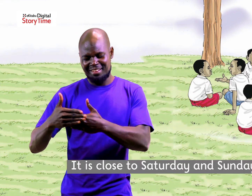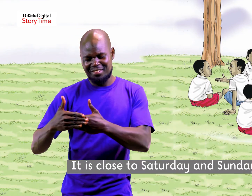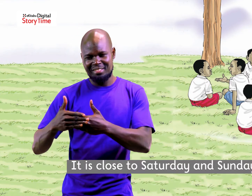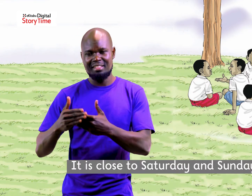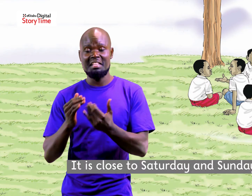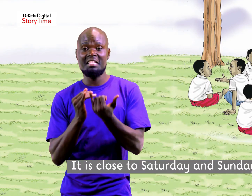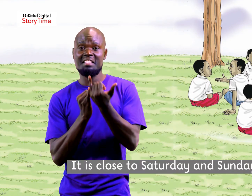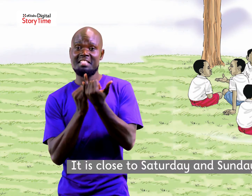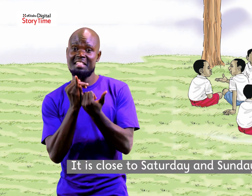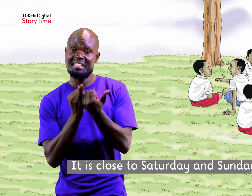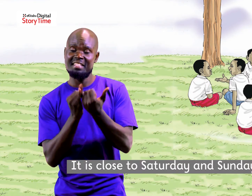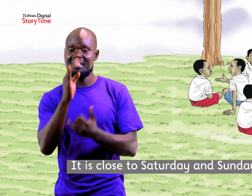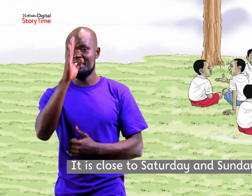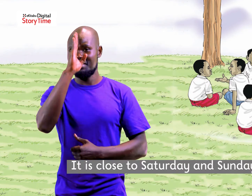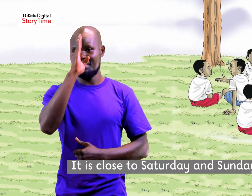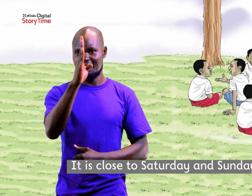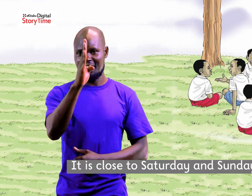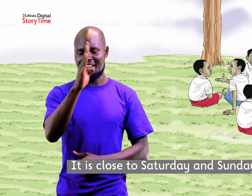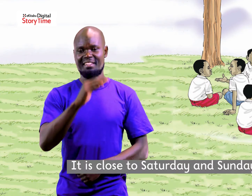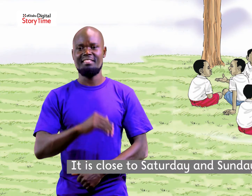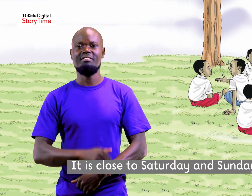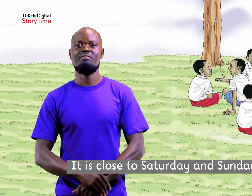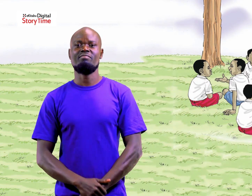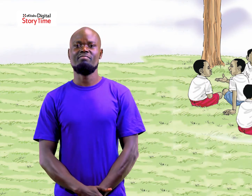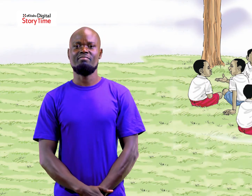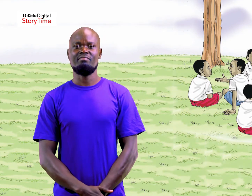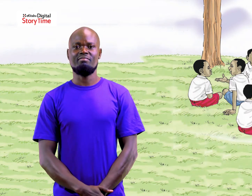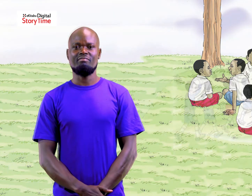It is close to Saturday and Sunday.